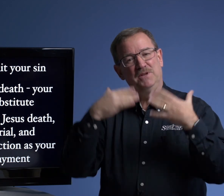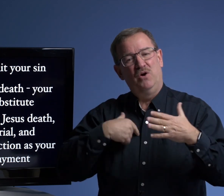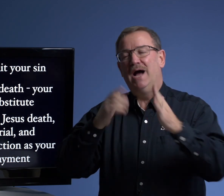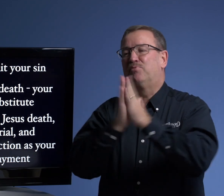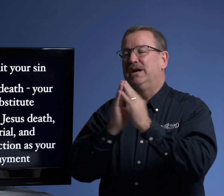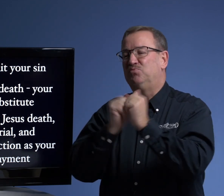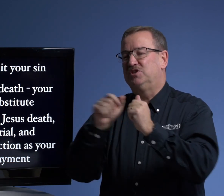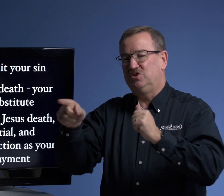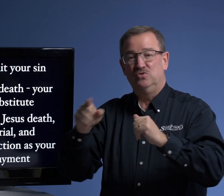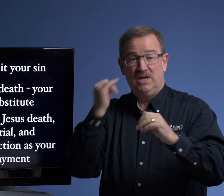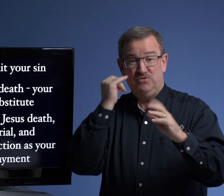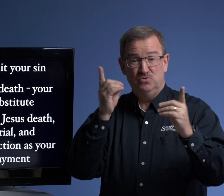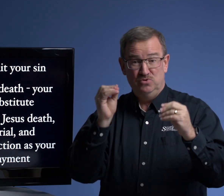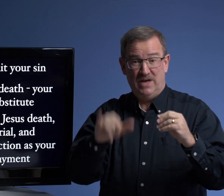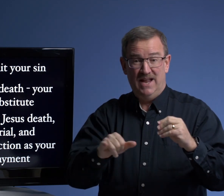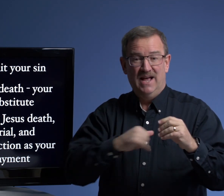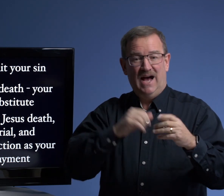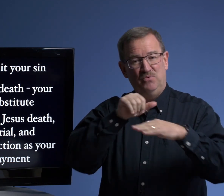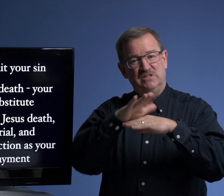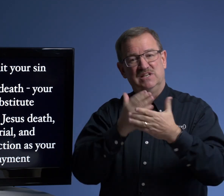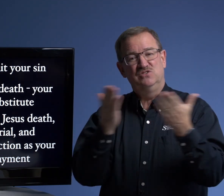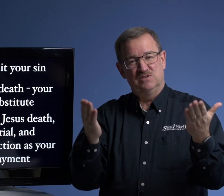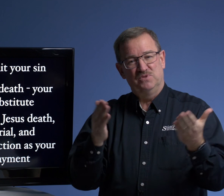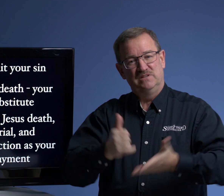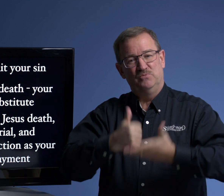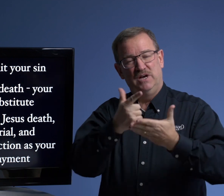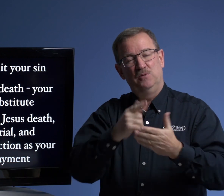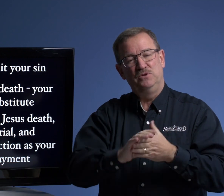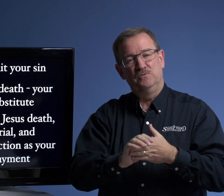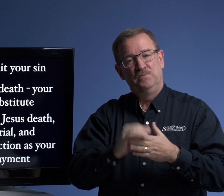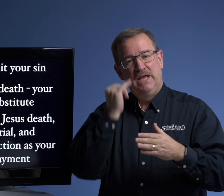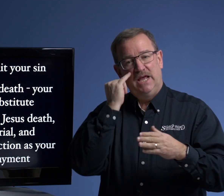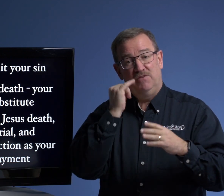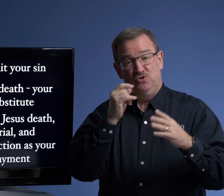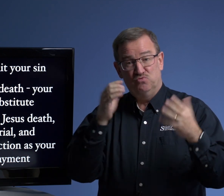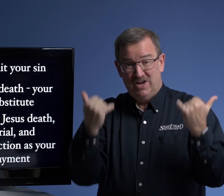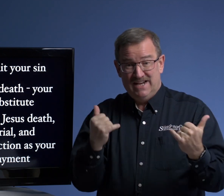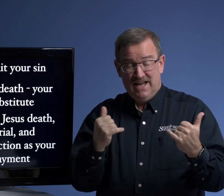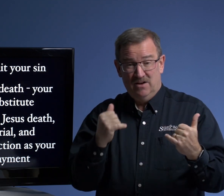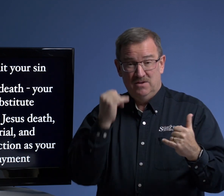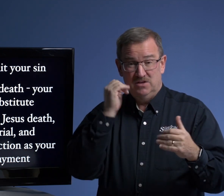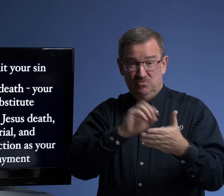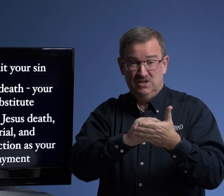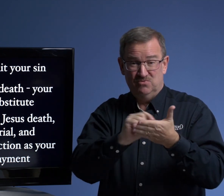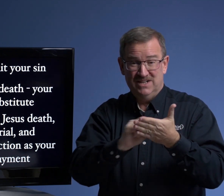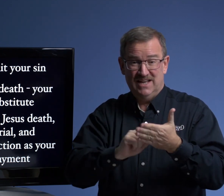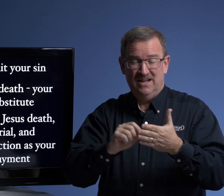me know. I prayed with you. If you'll do that, I want to send you some things that will help you. If you, right now, you need to write down